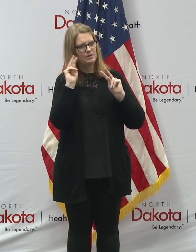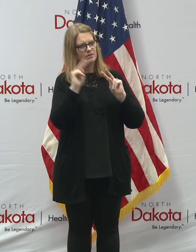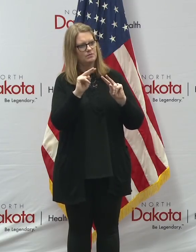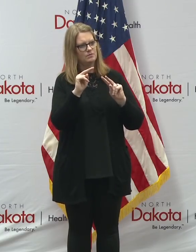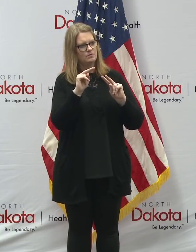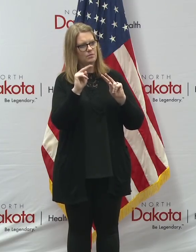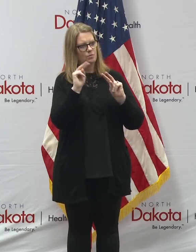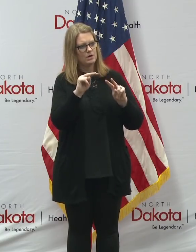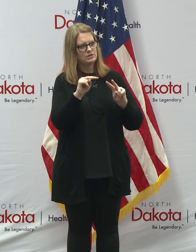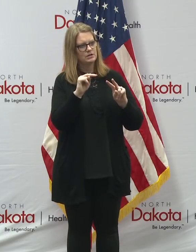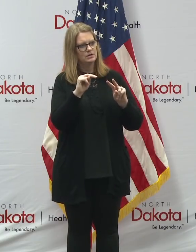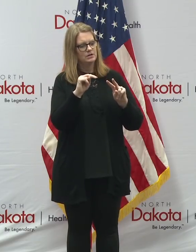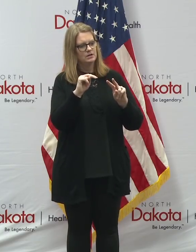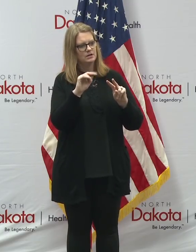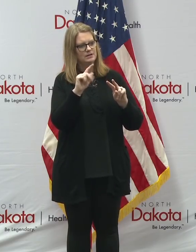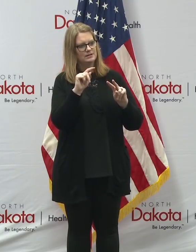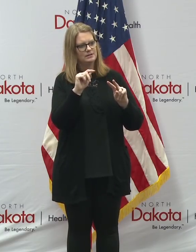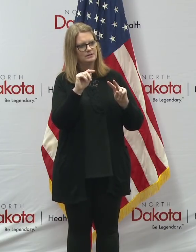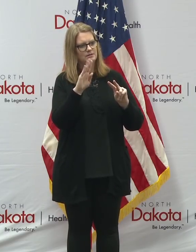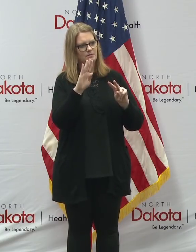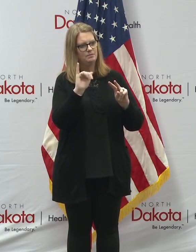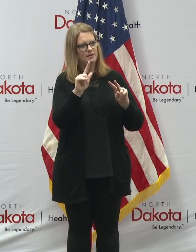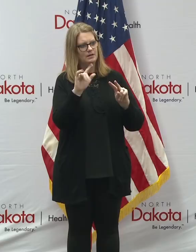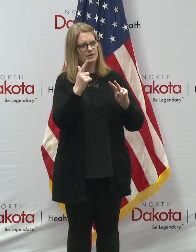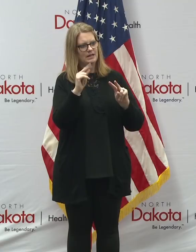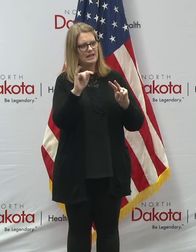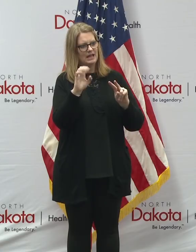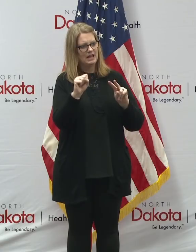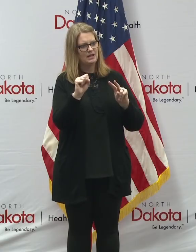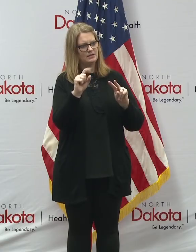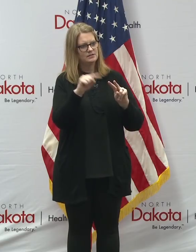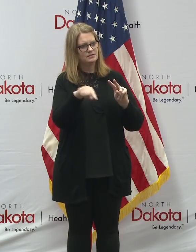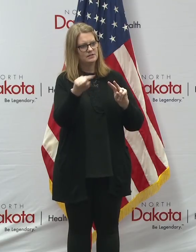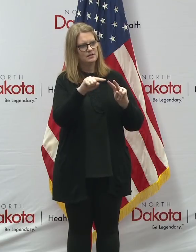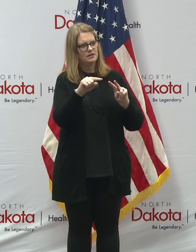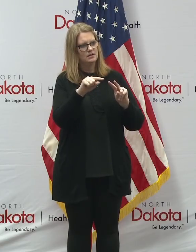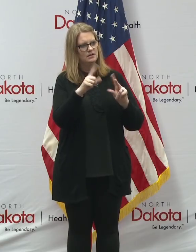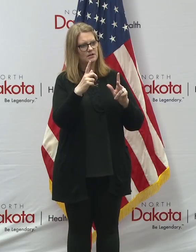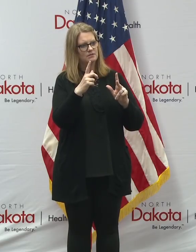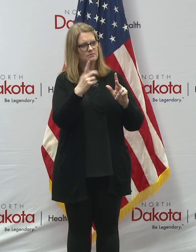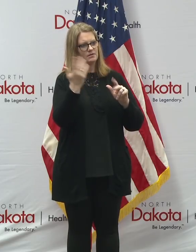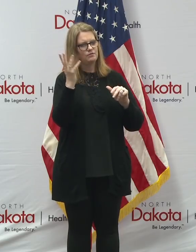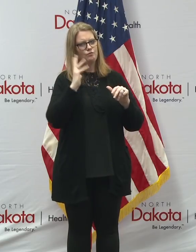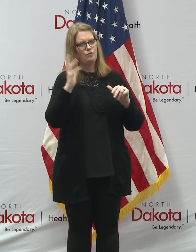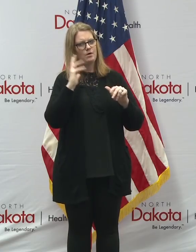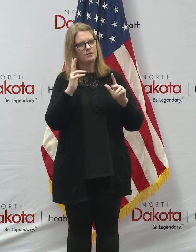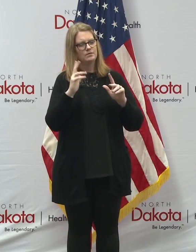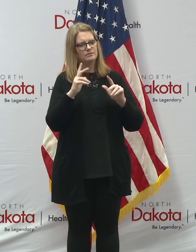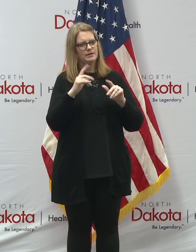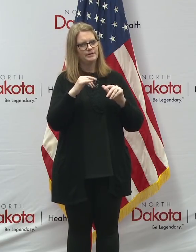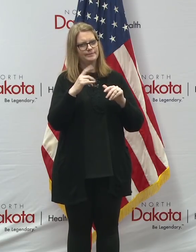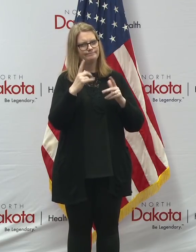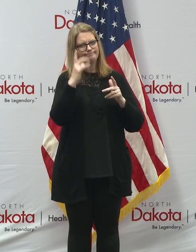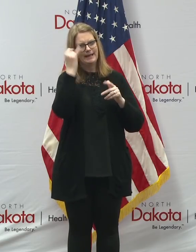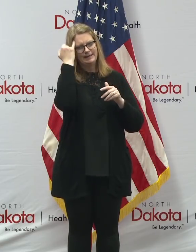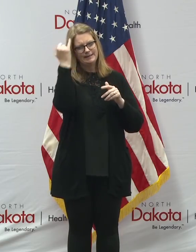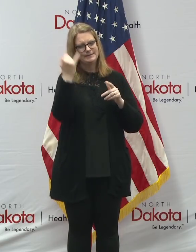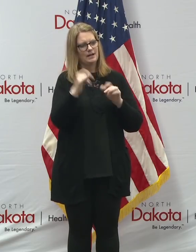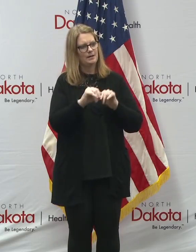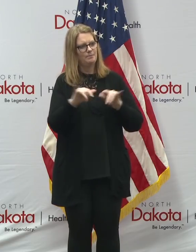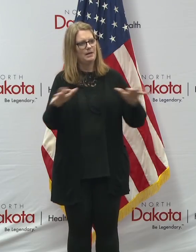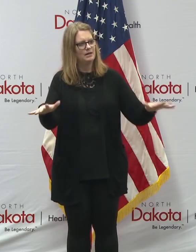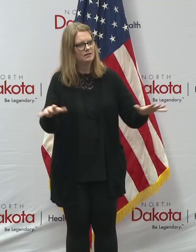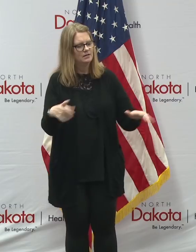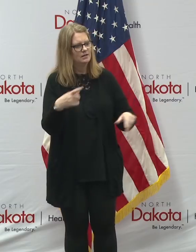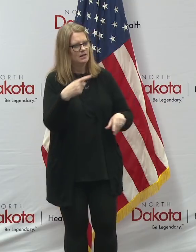to a pan, uh, to a, uh, virus pandemic. He, of course, is a former colleague. He was just curious if you've spoken with or consulted, um, since,